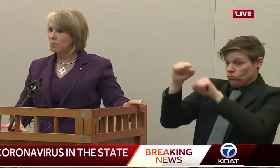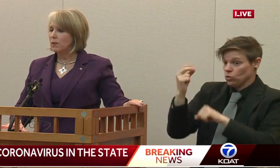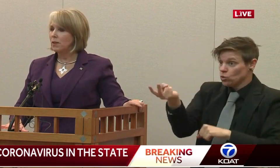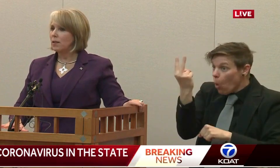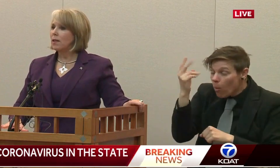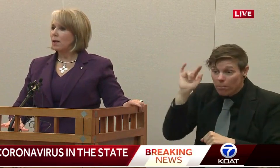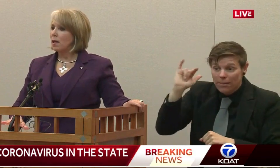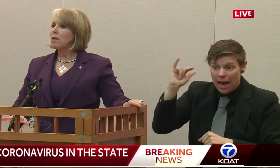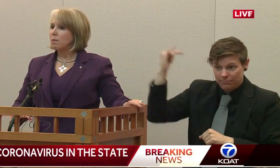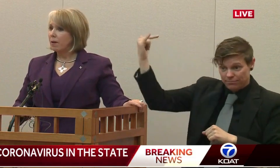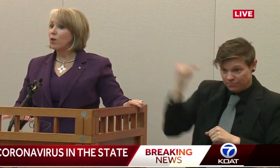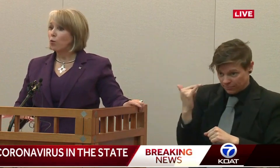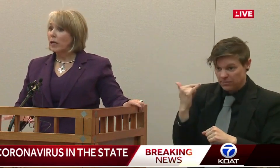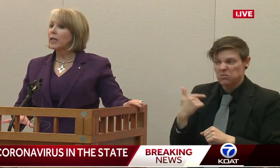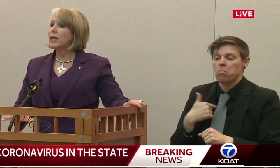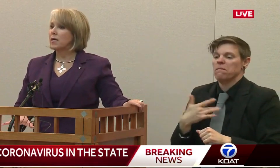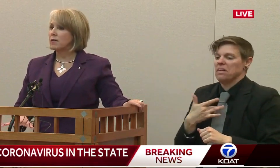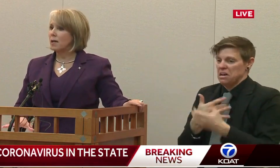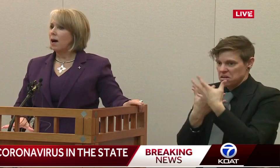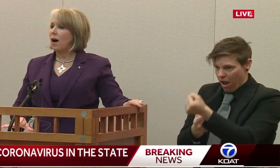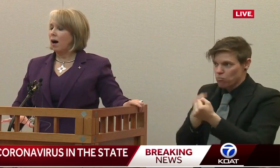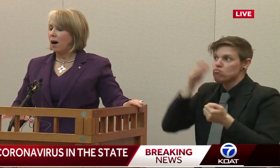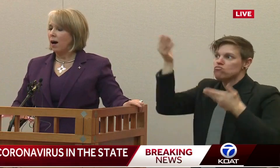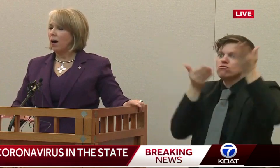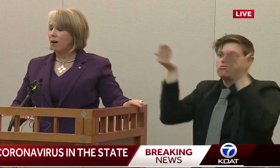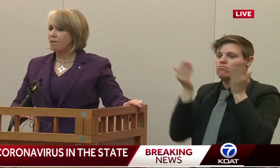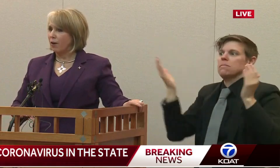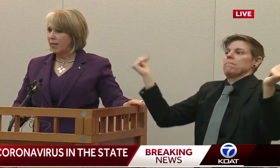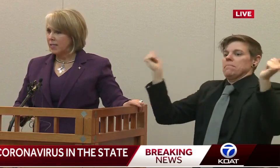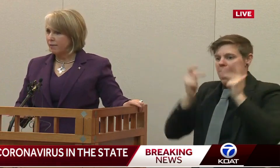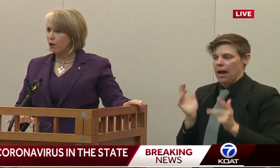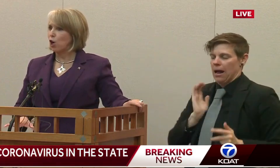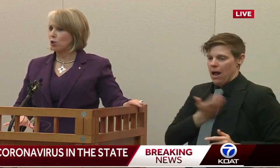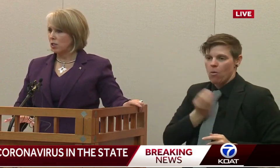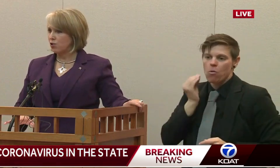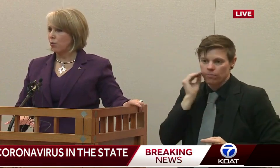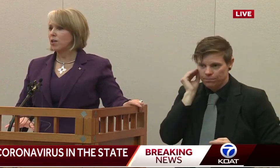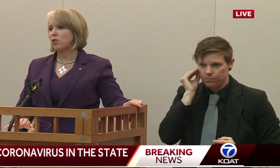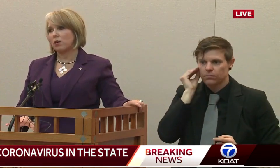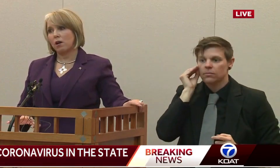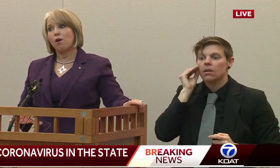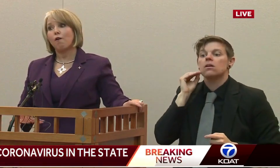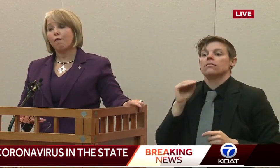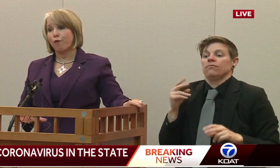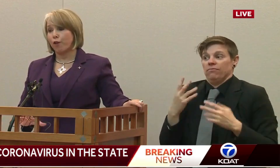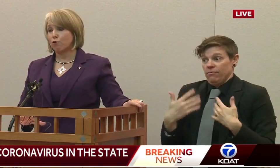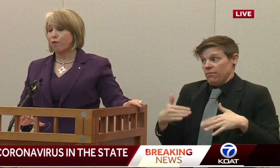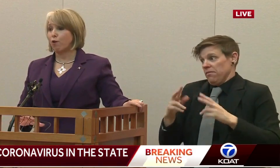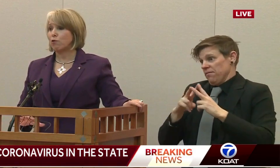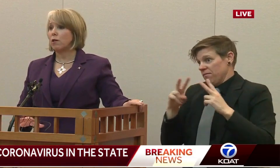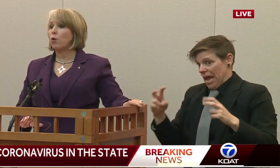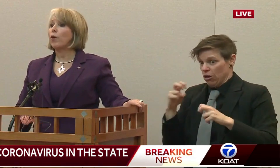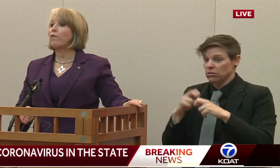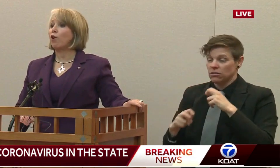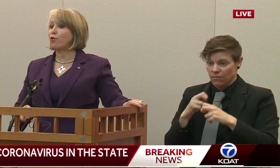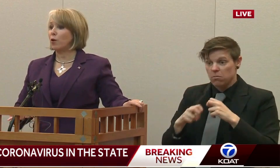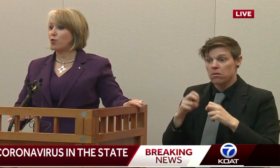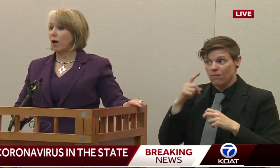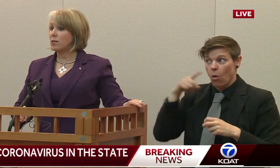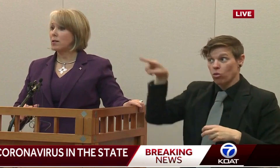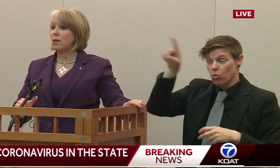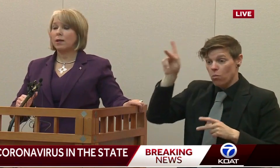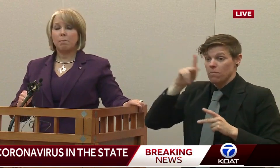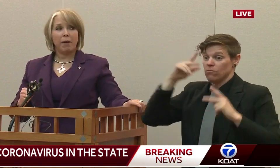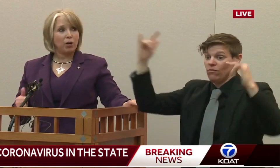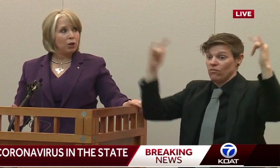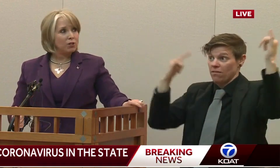folks home. But it really is a very difficult situation for those folks. We have also